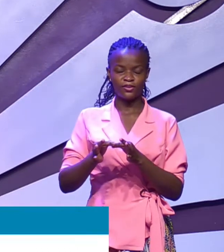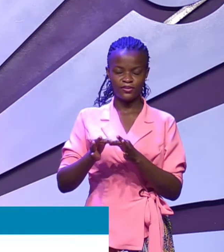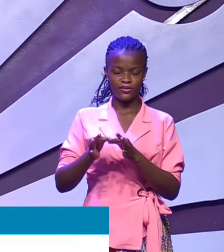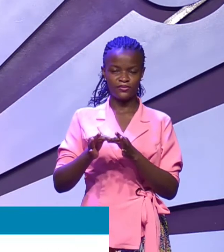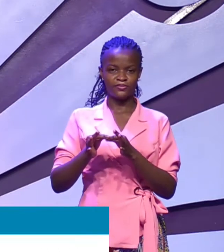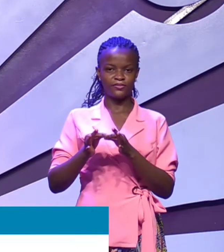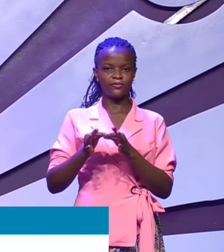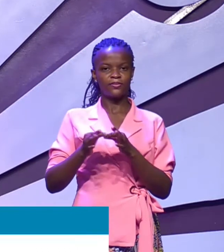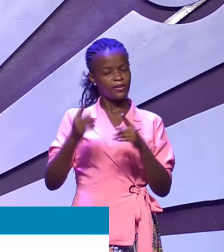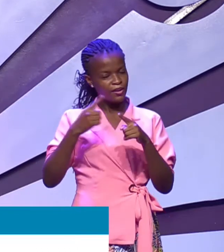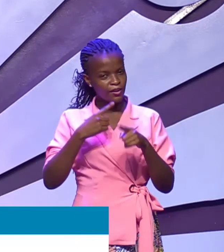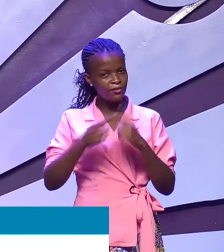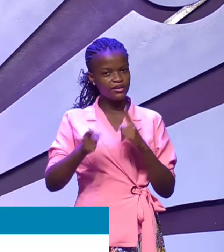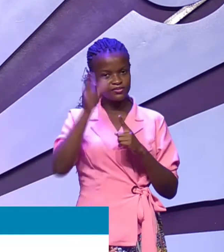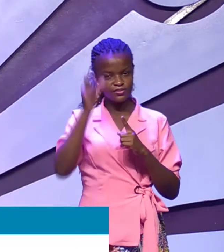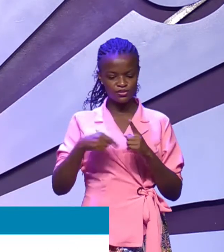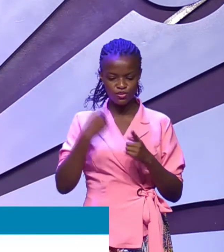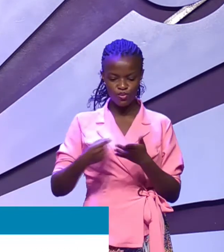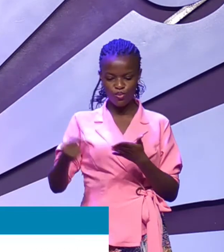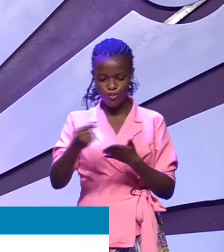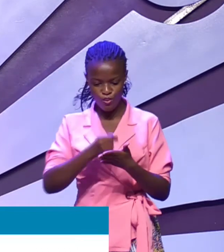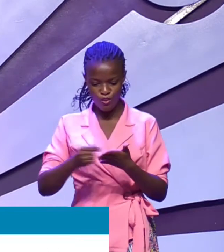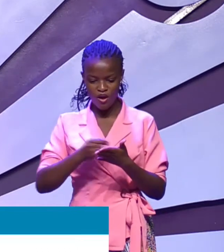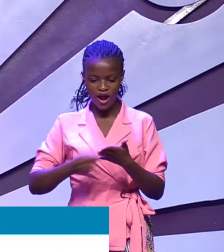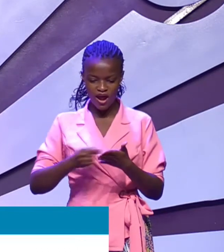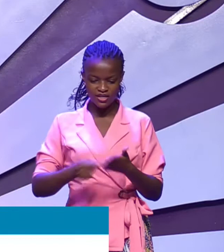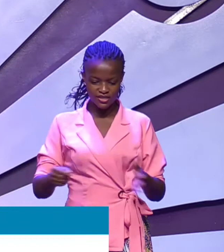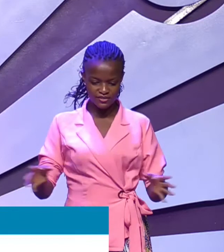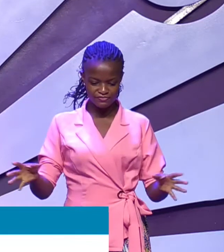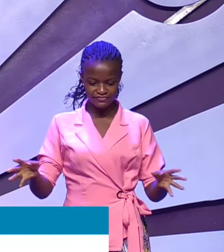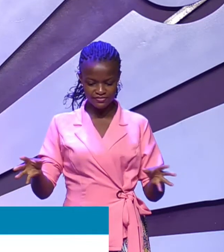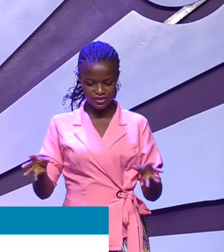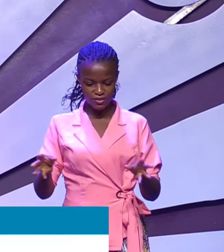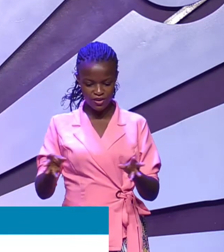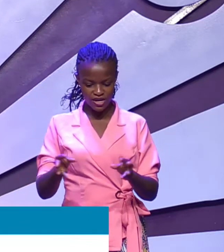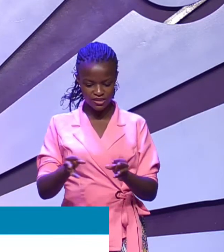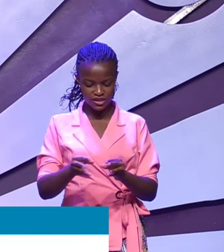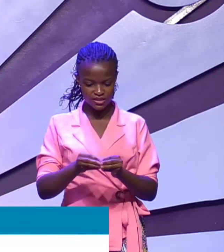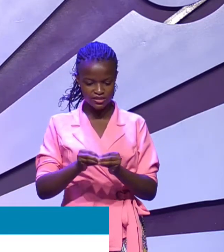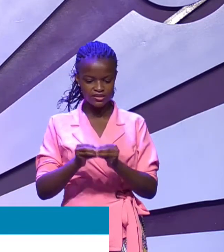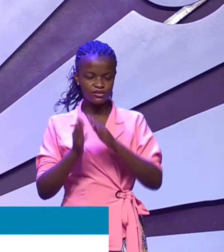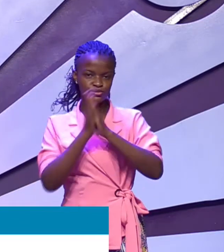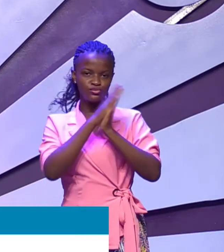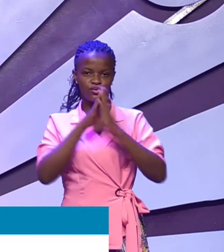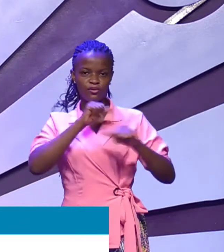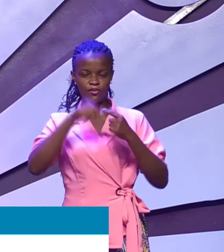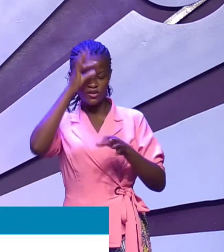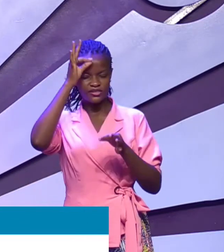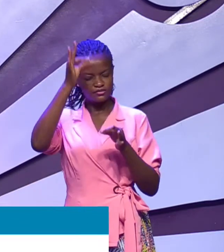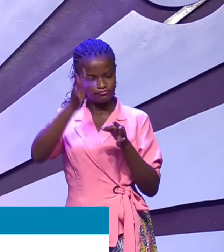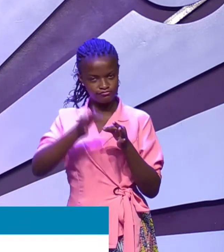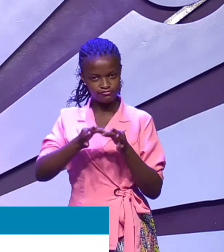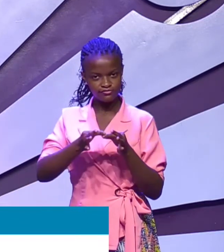But as the writer winds down his narrative on faith, he makes this